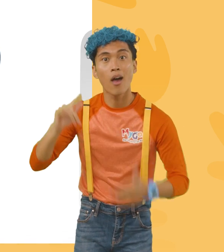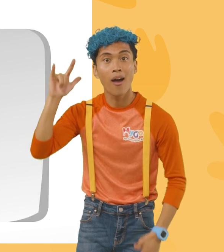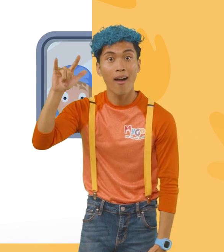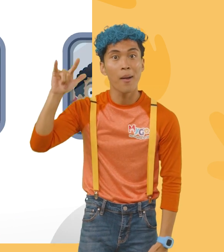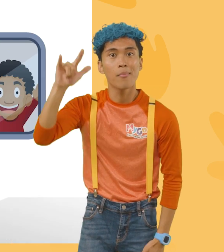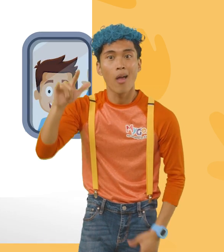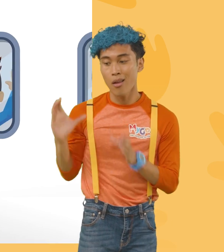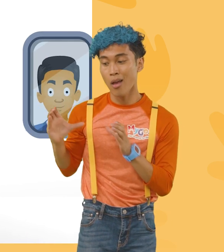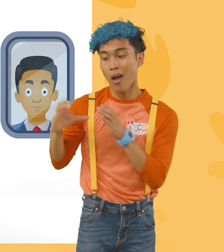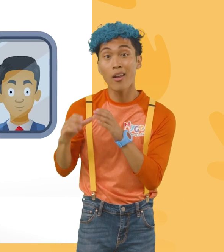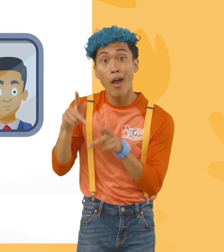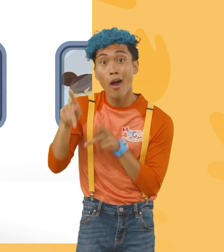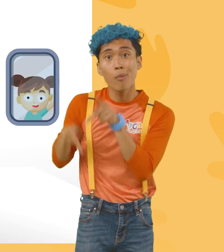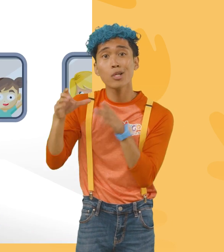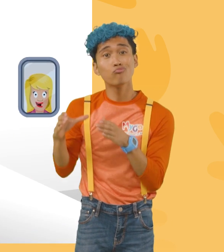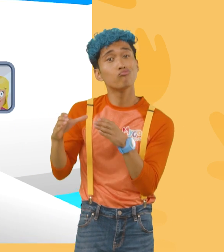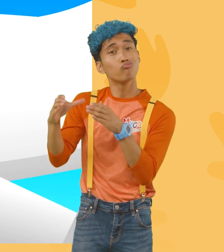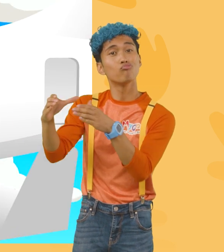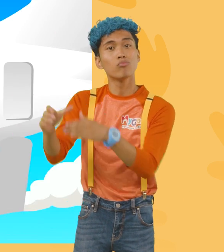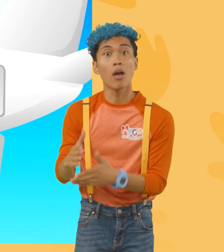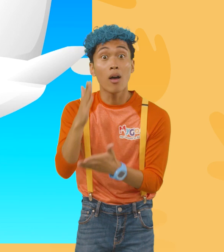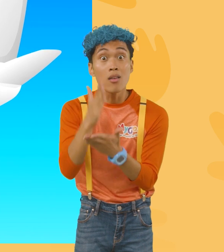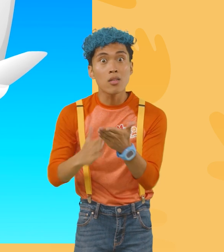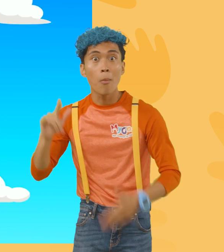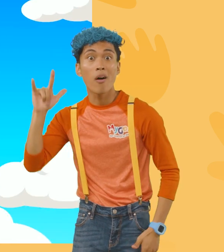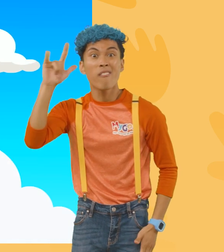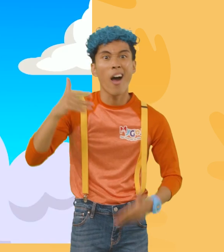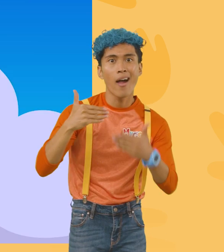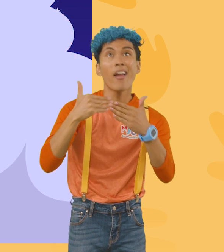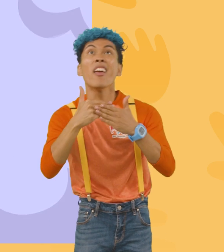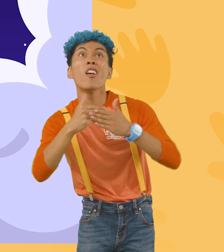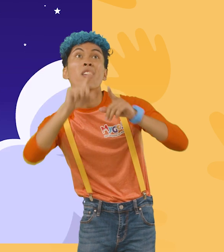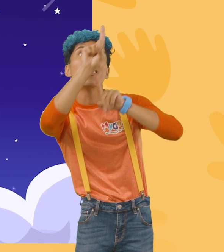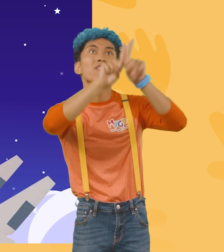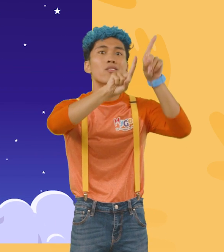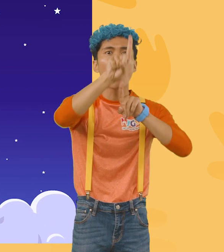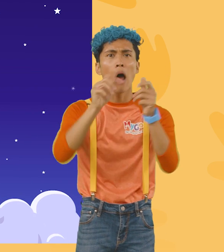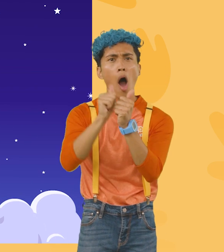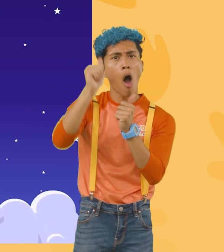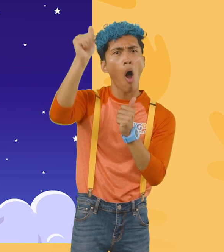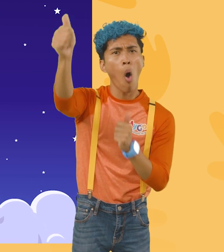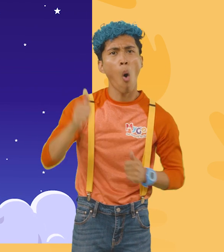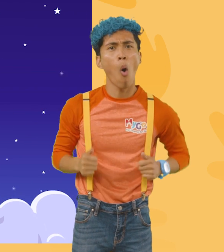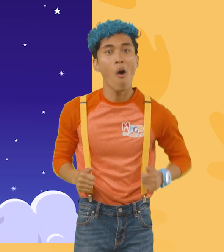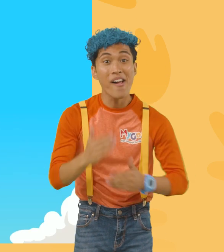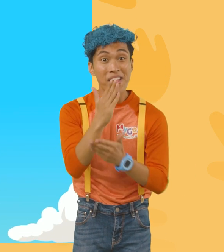airplanes transport people. Some fly near to the stars. That's far! Some